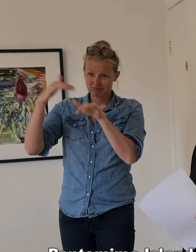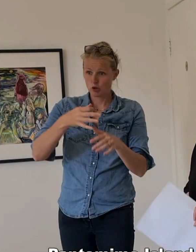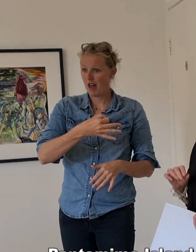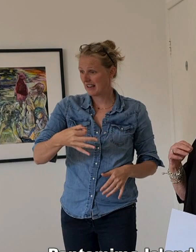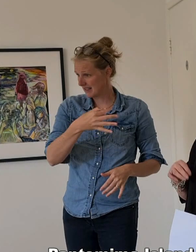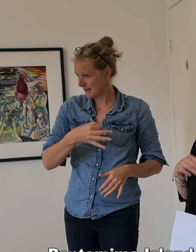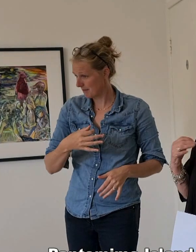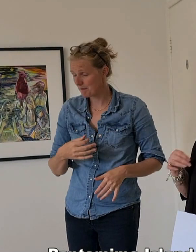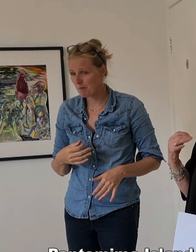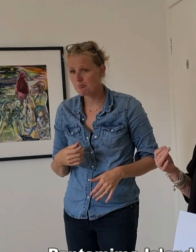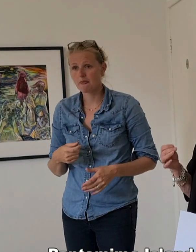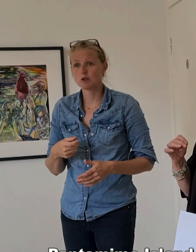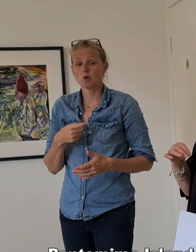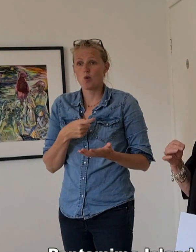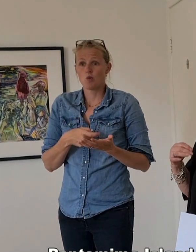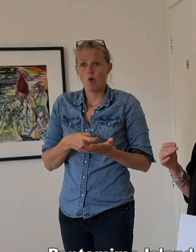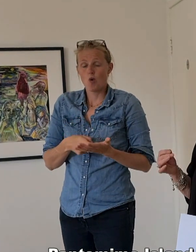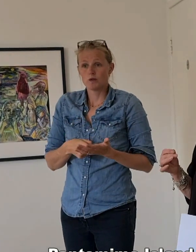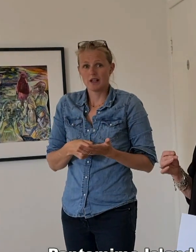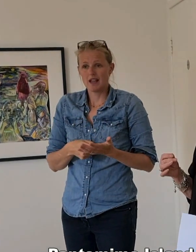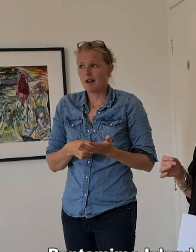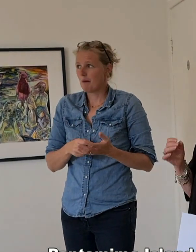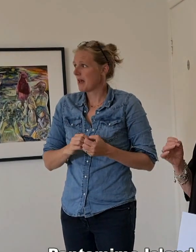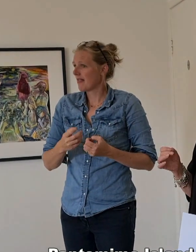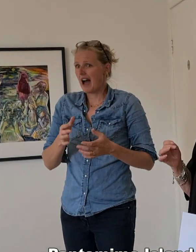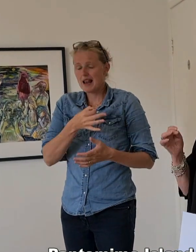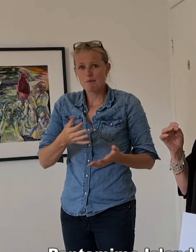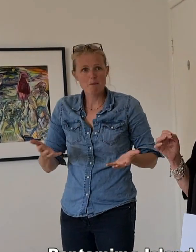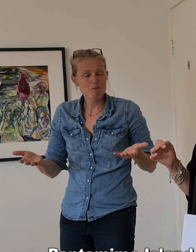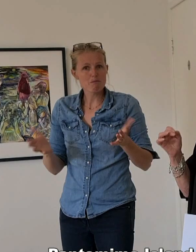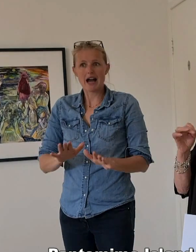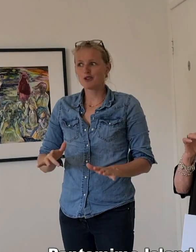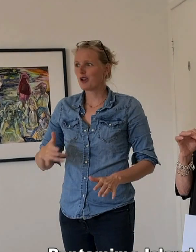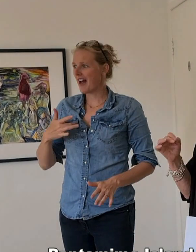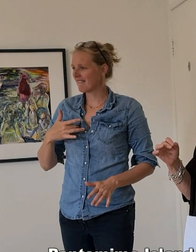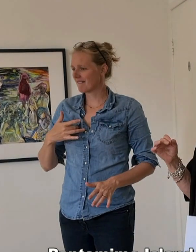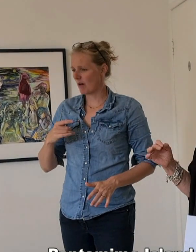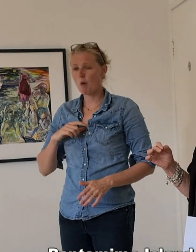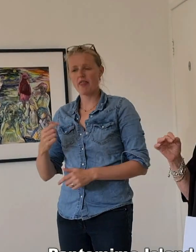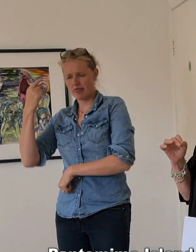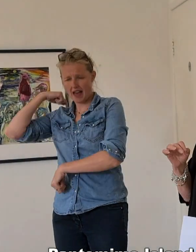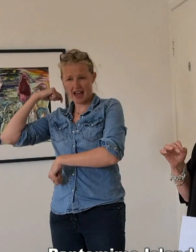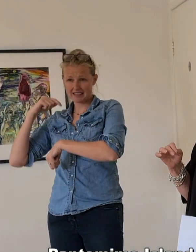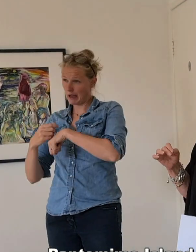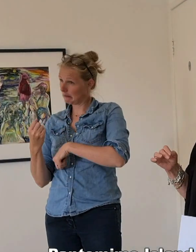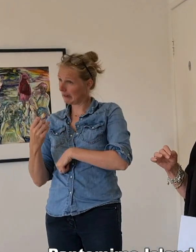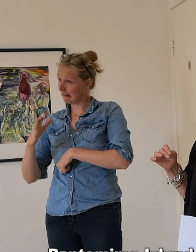So she had brought the island in a way back to life. Because when the three artists were there in 1951,